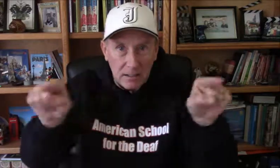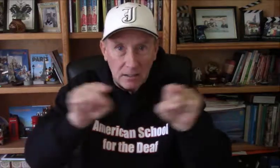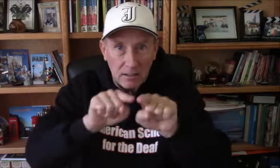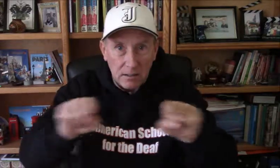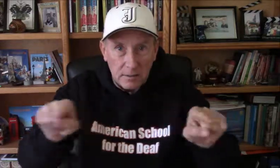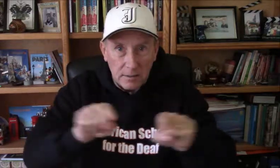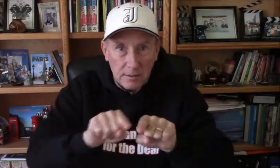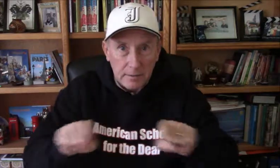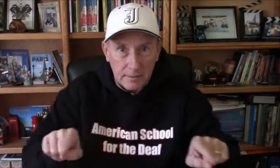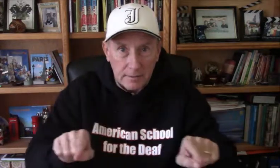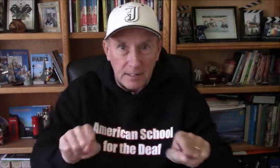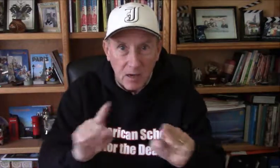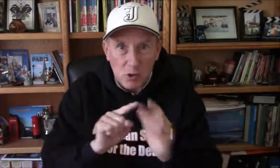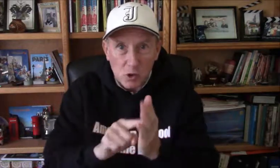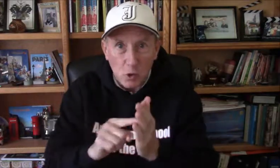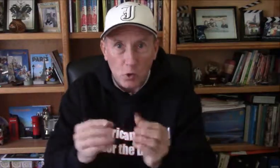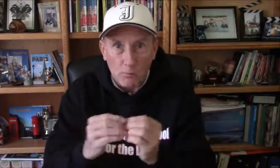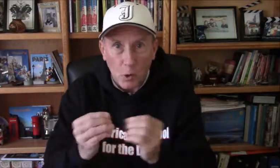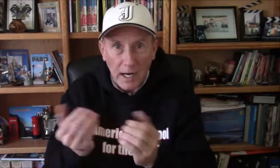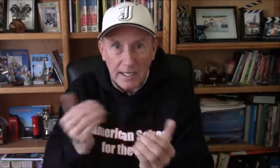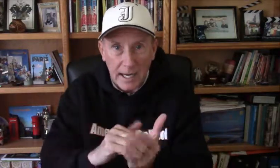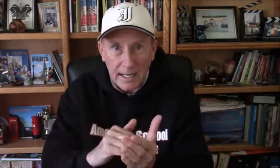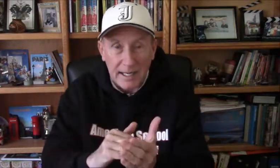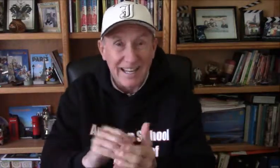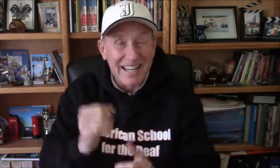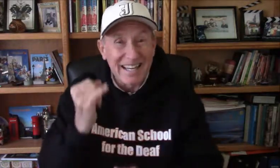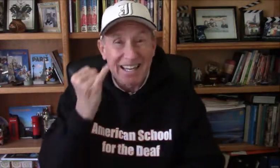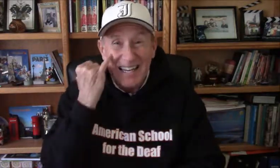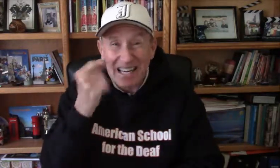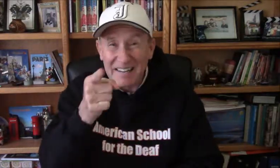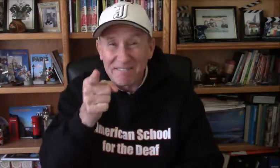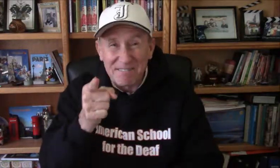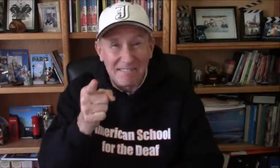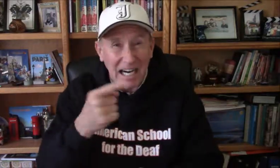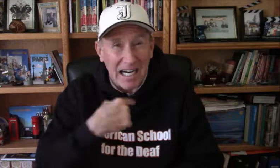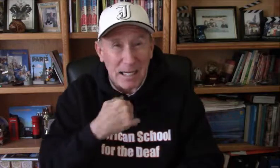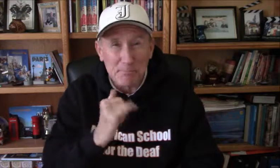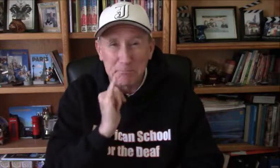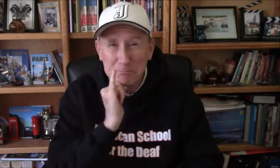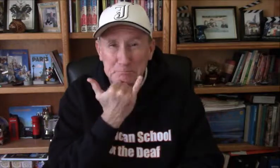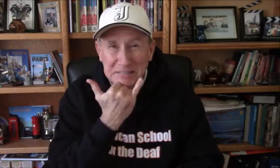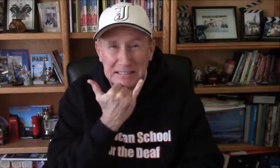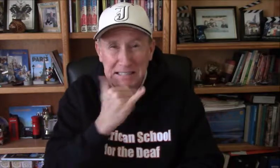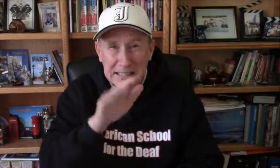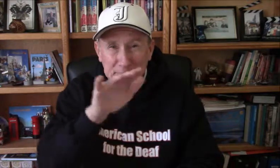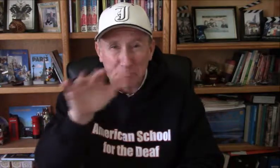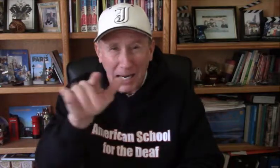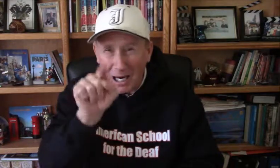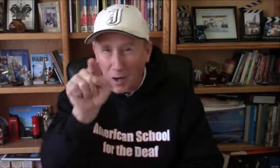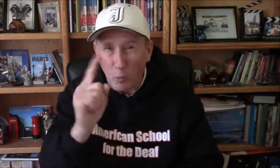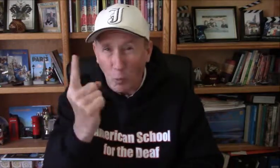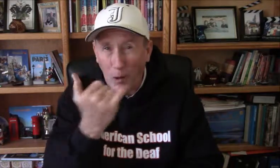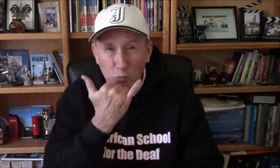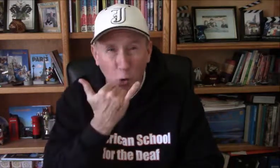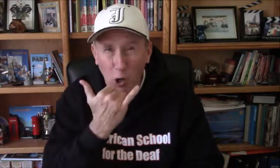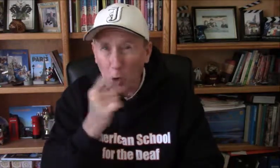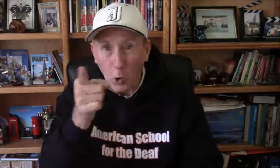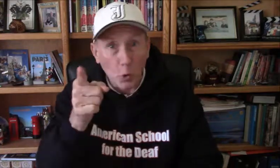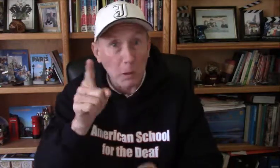will show you more again. If I spell one wrong, you